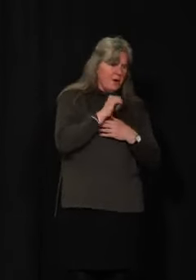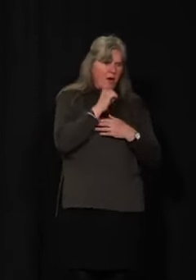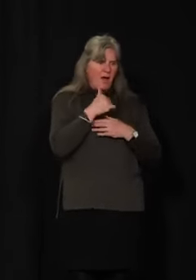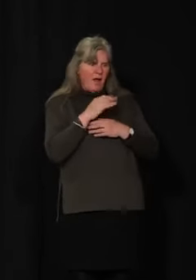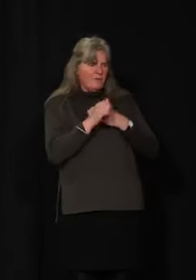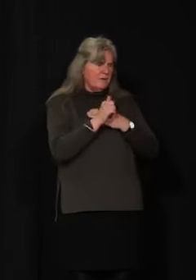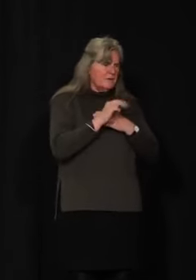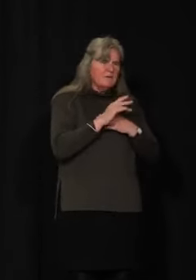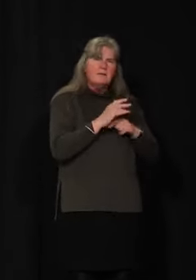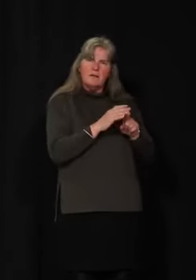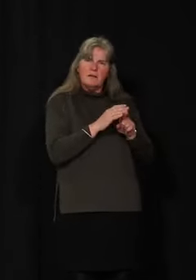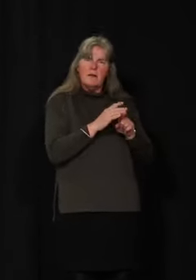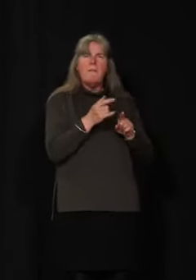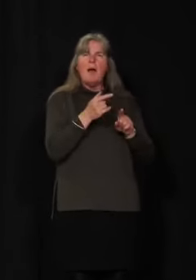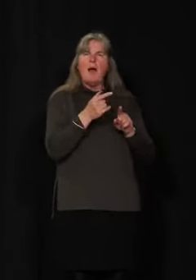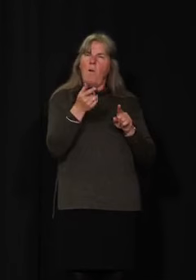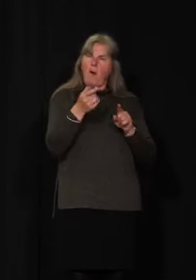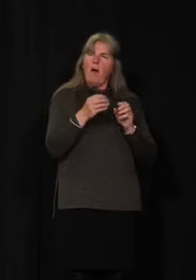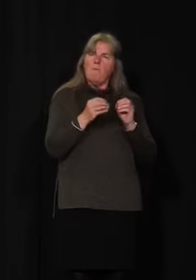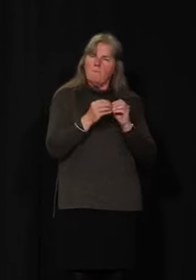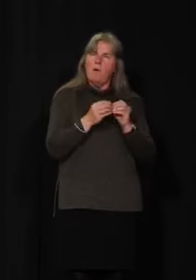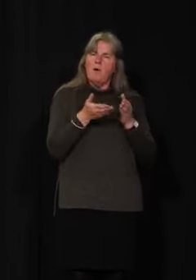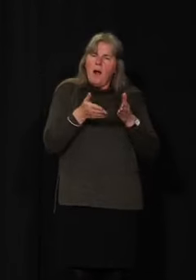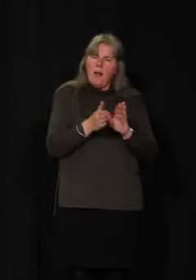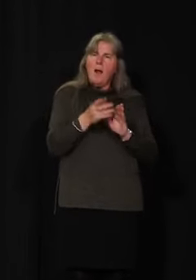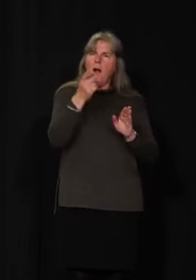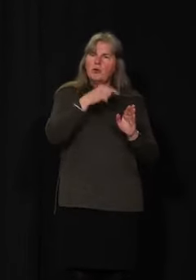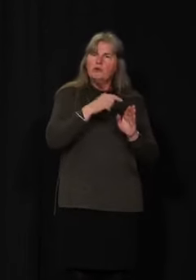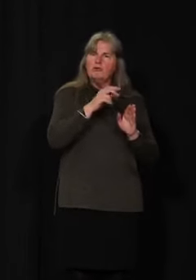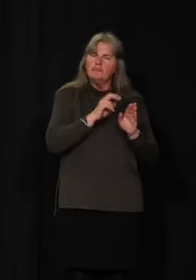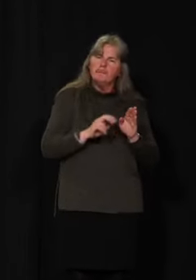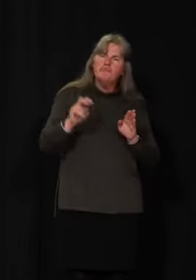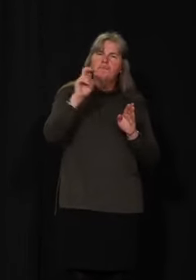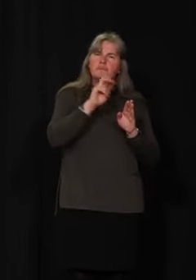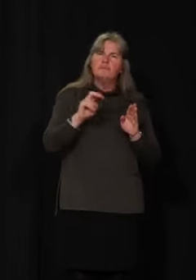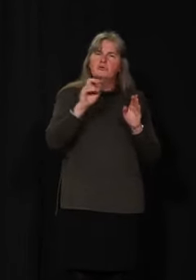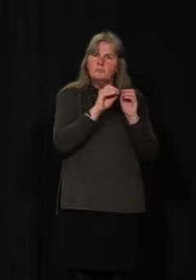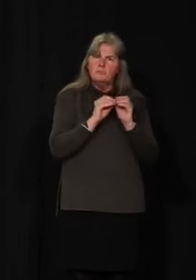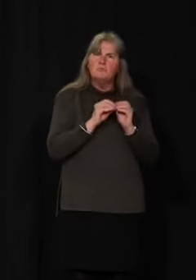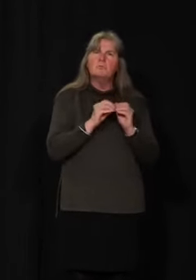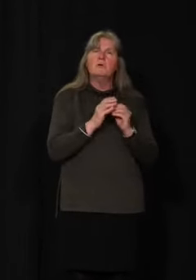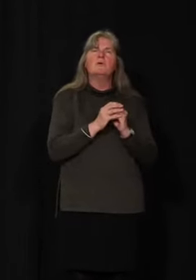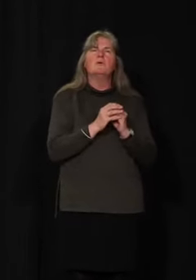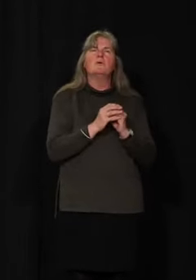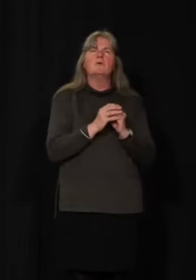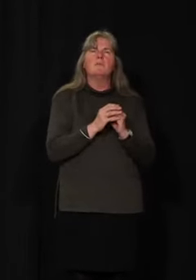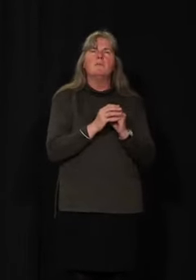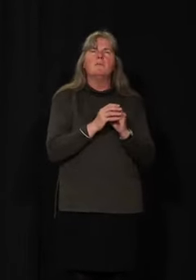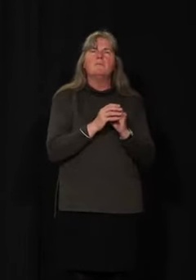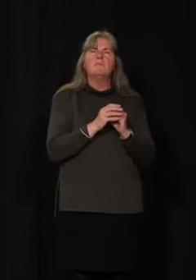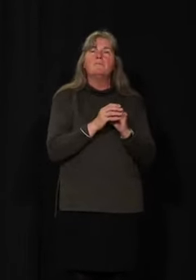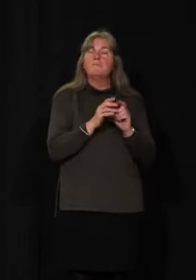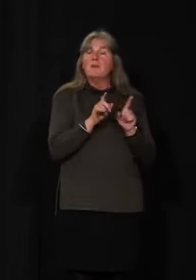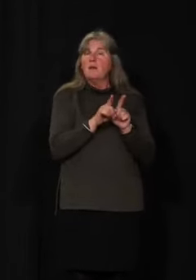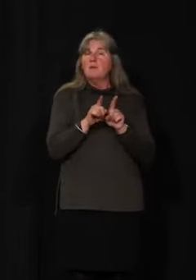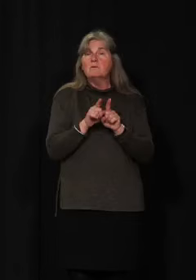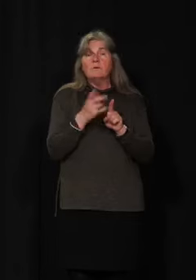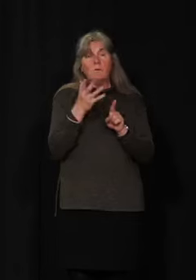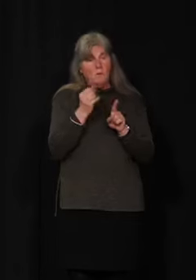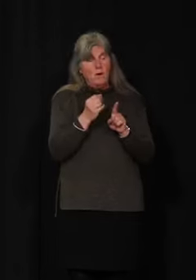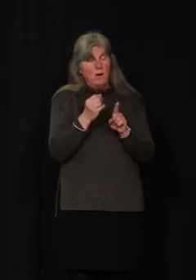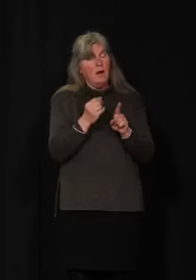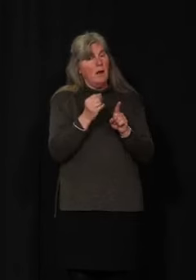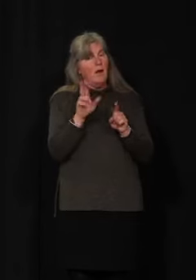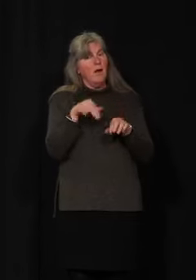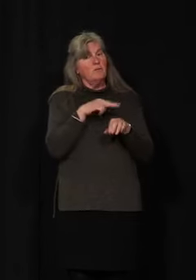increased mobility will continue to be guided by epidemiology and also risk assessment and also the recommendations